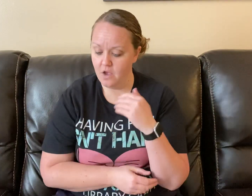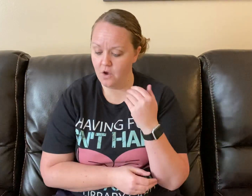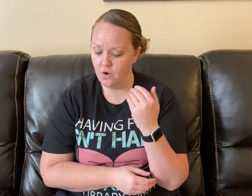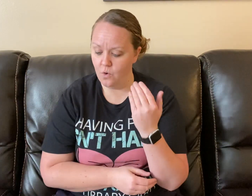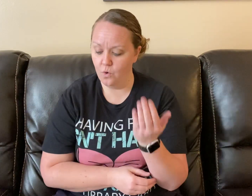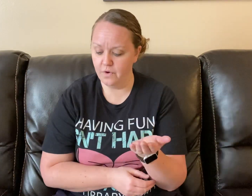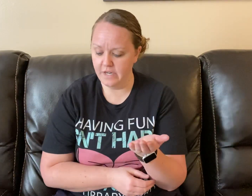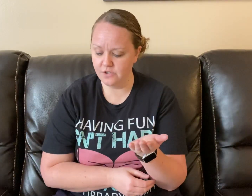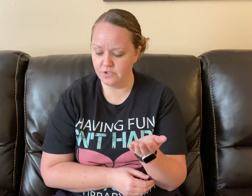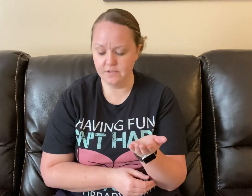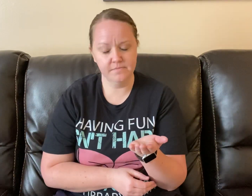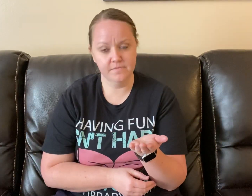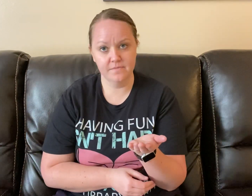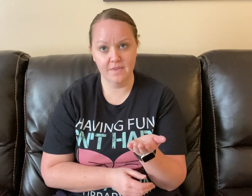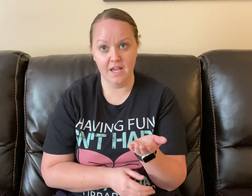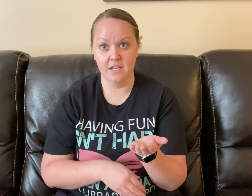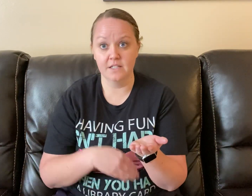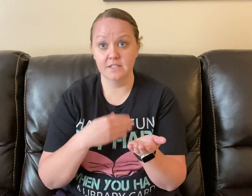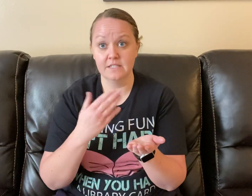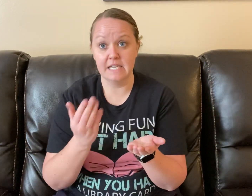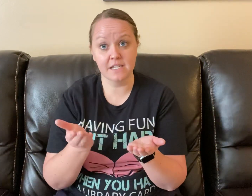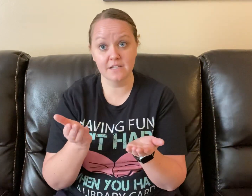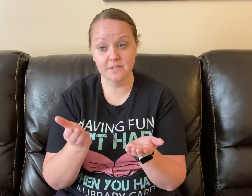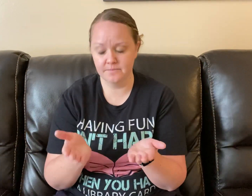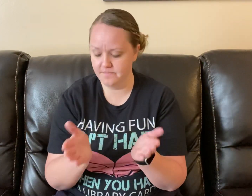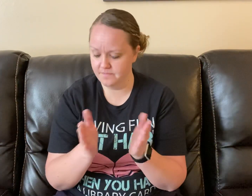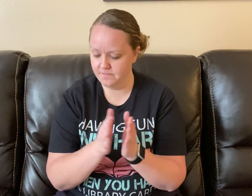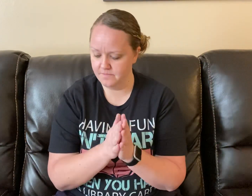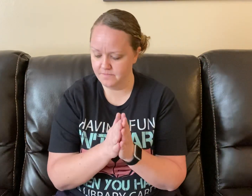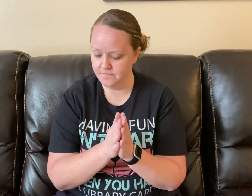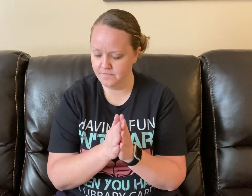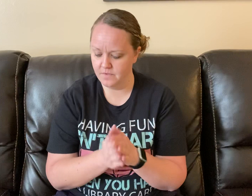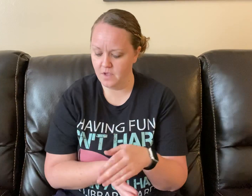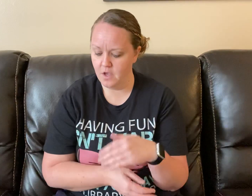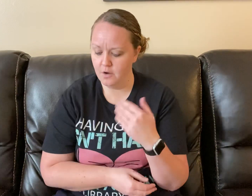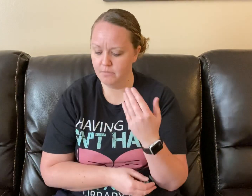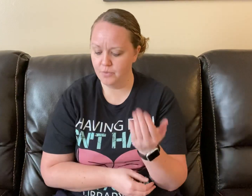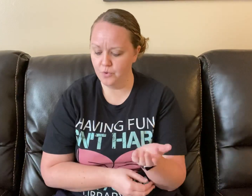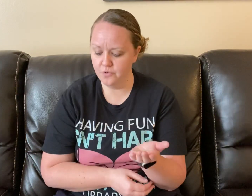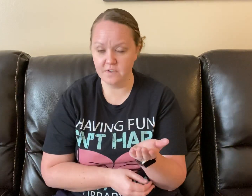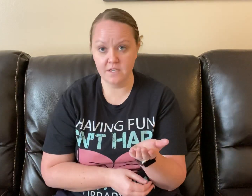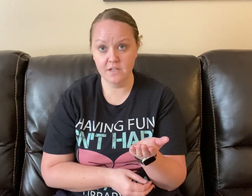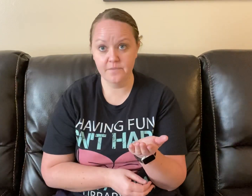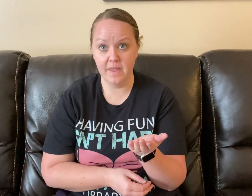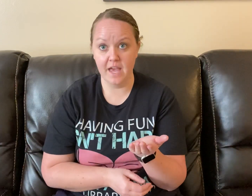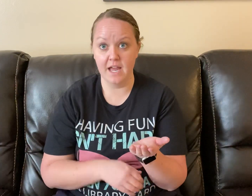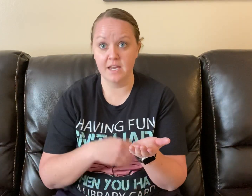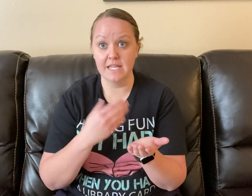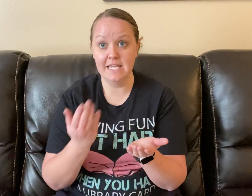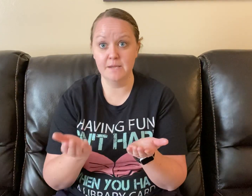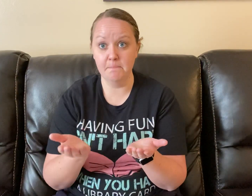Oration. Add Dec. Proving. Proving. M.